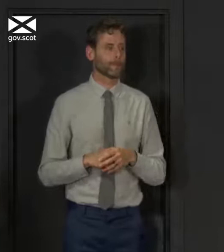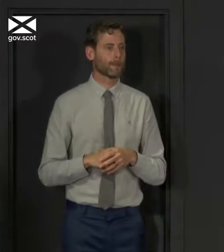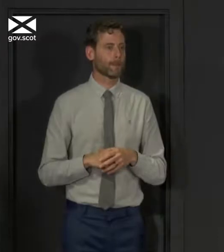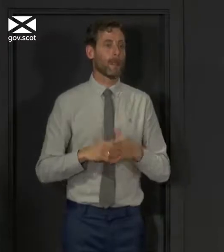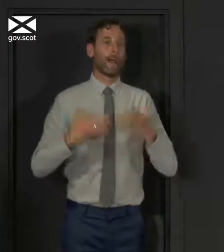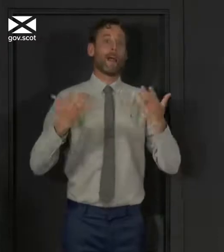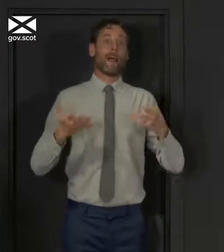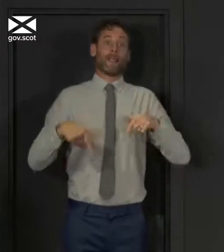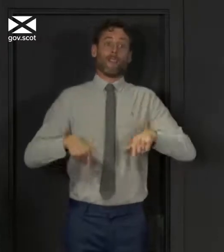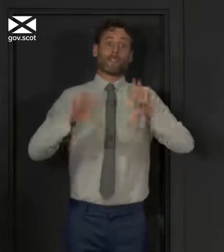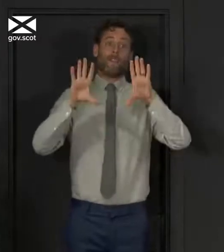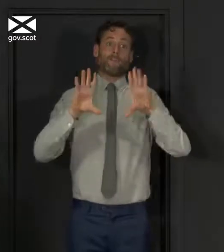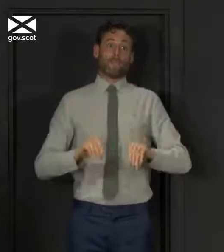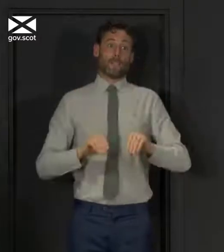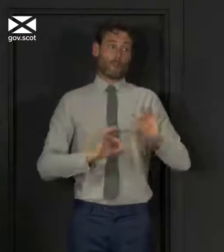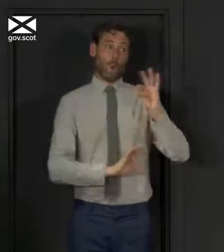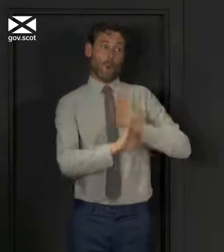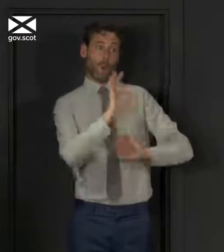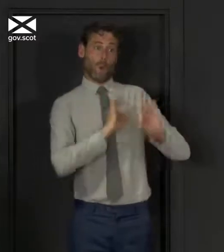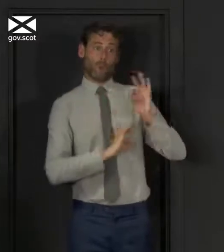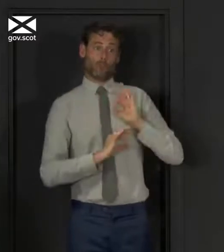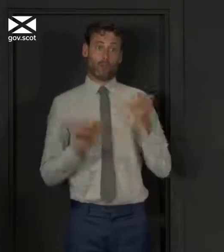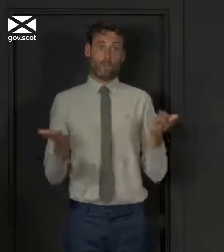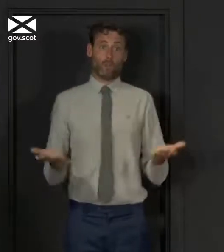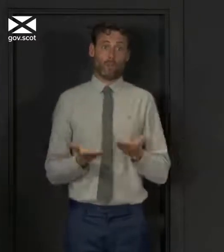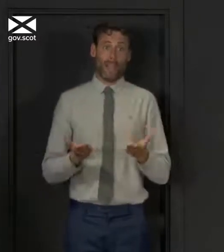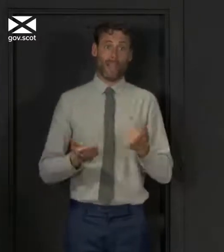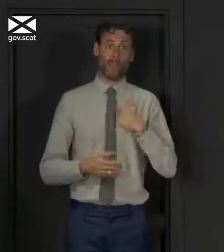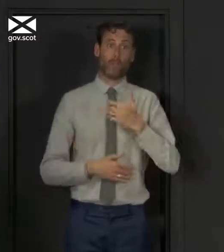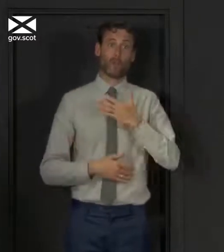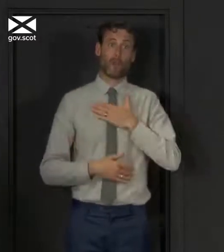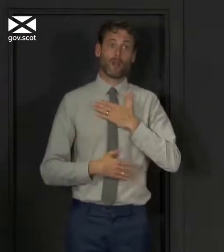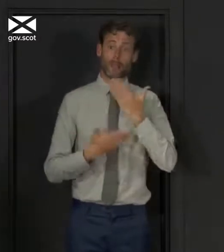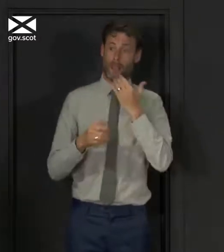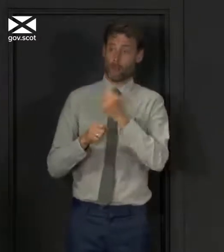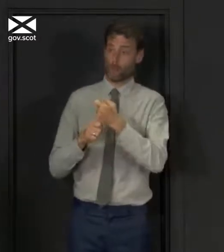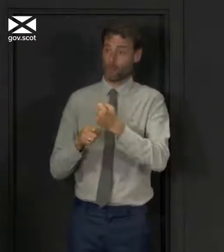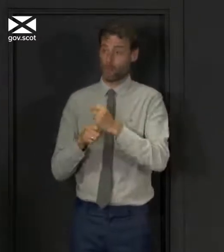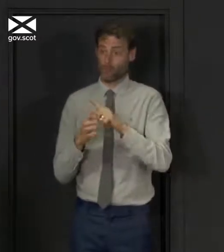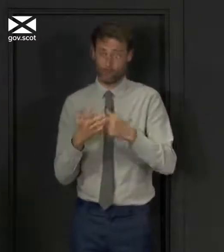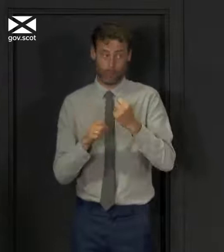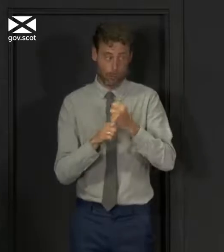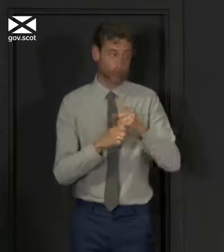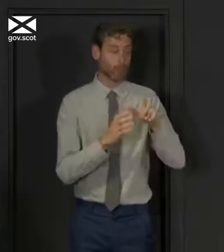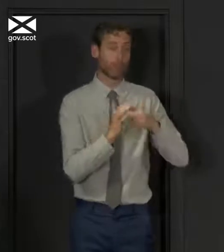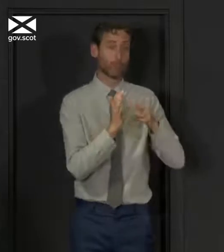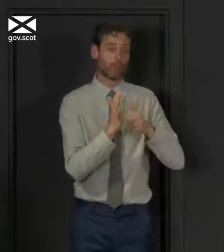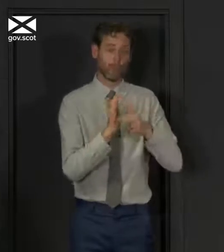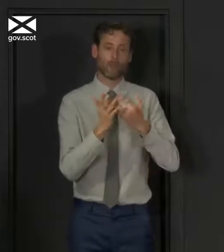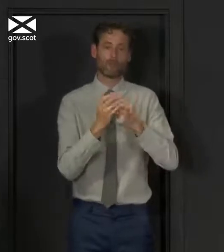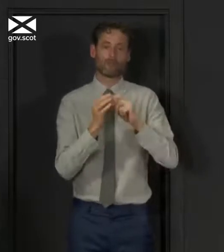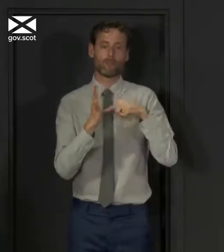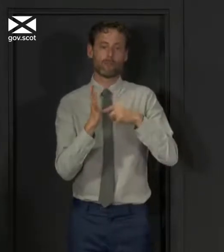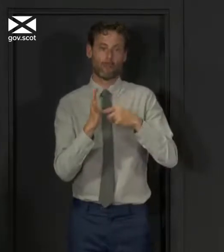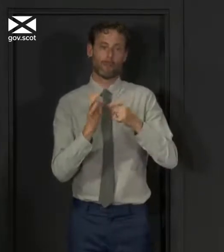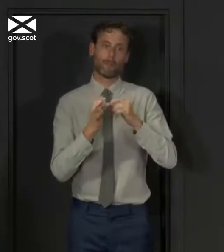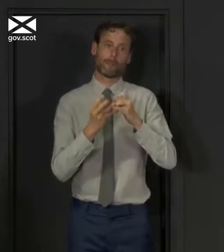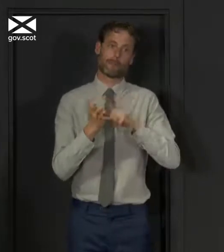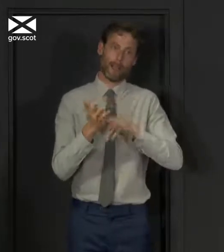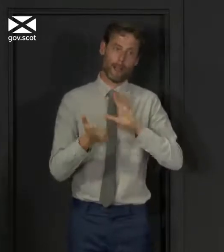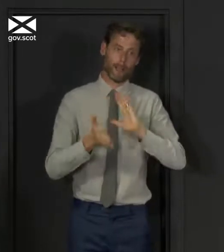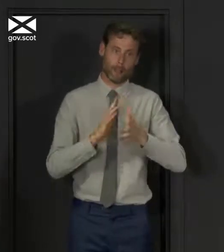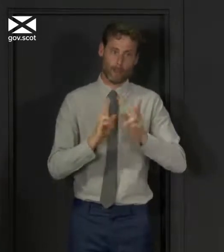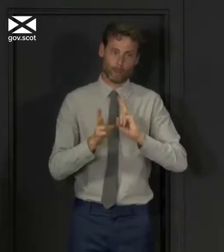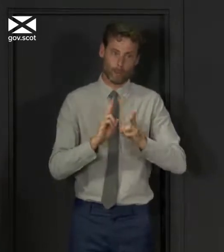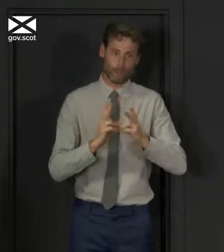that concludes the questions for today can I thank Gregor and Jean for joining me thank Robert our BSL interpreter